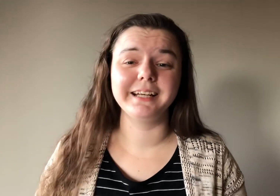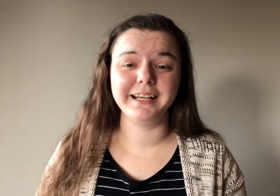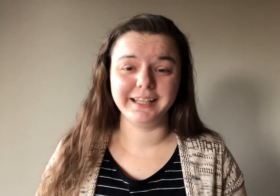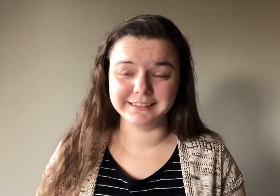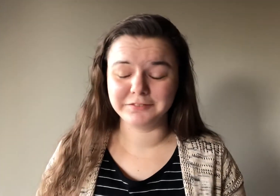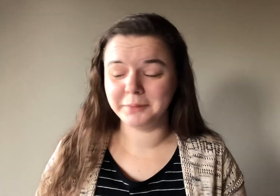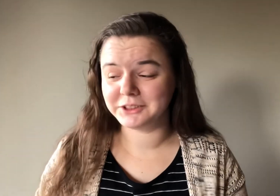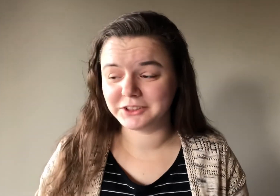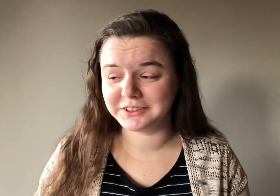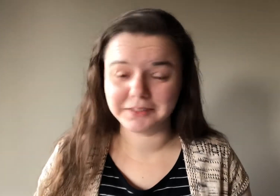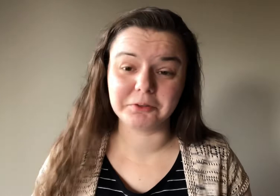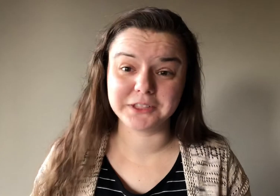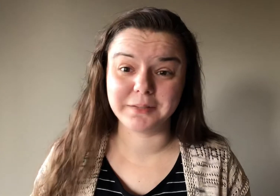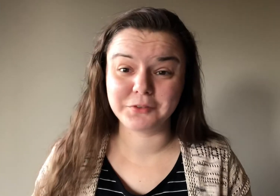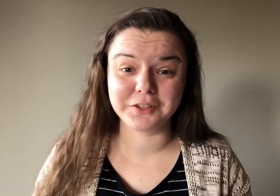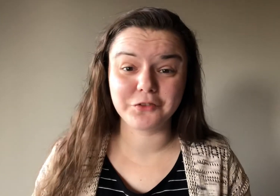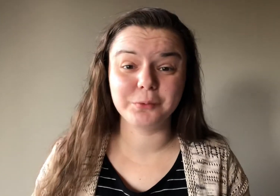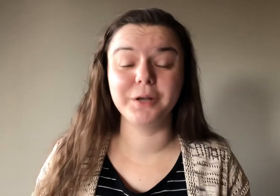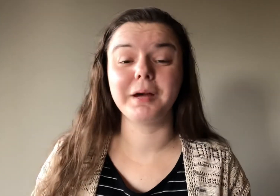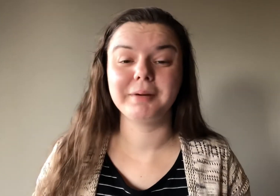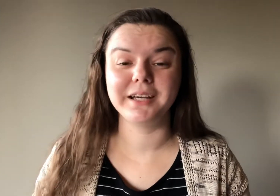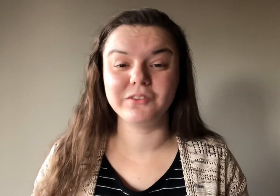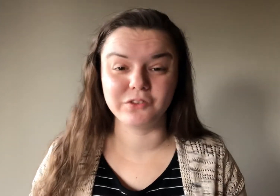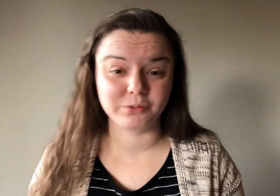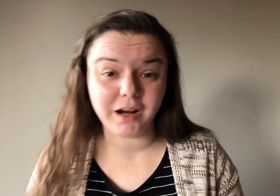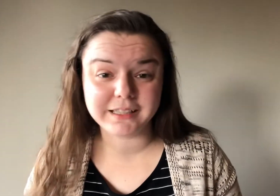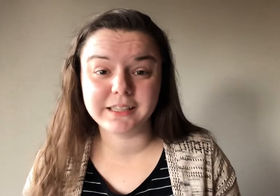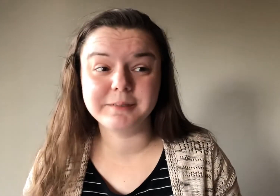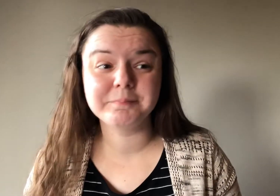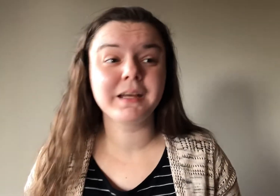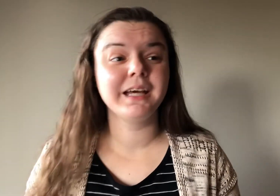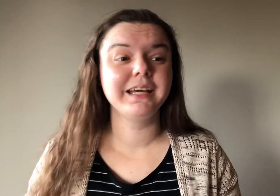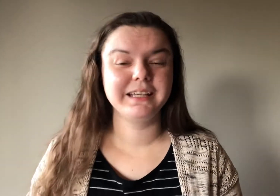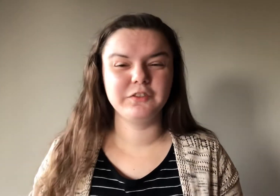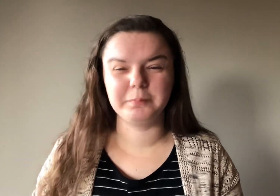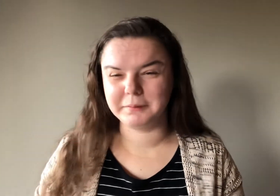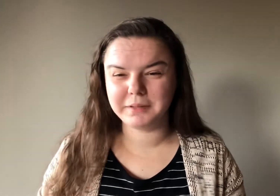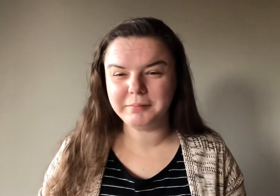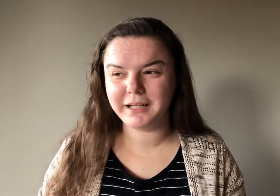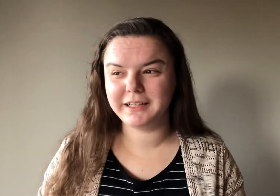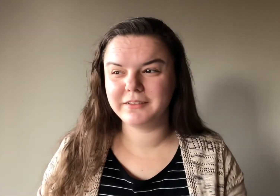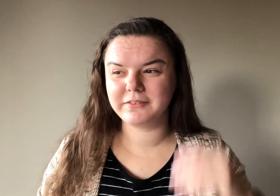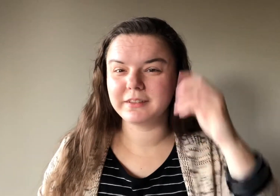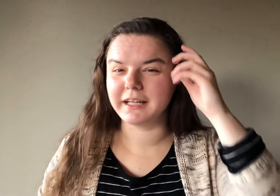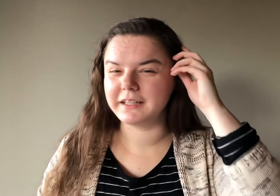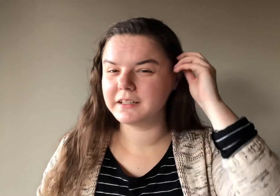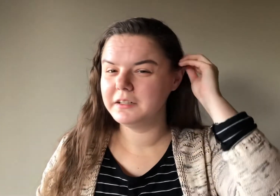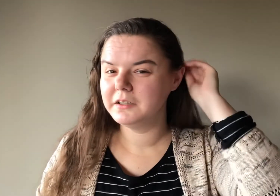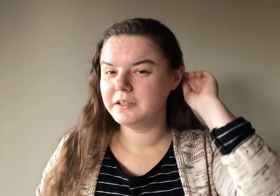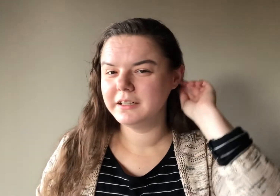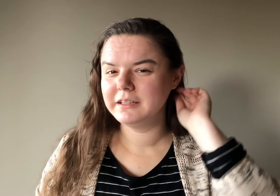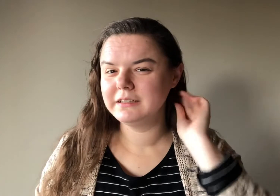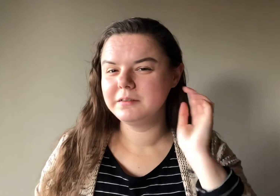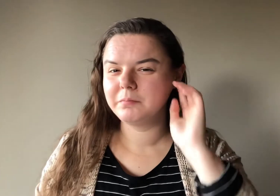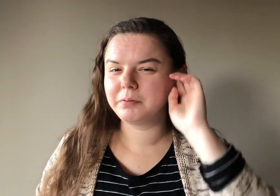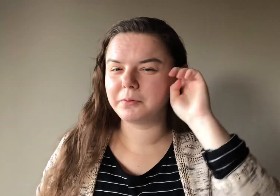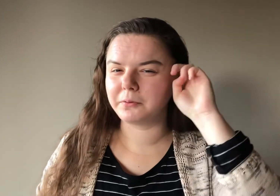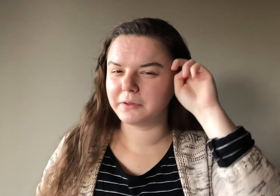as I've mentioned several times at this point, my bias is Rocky. He's been my bias like pretty